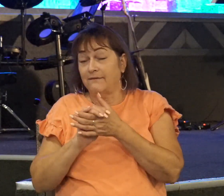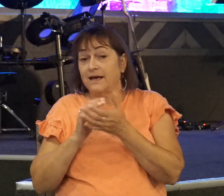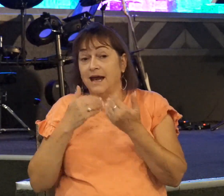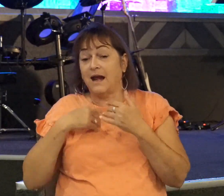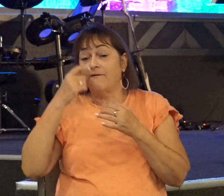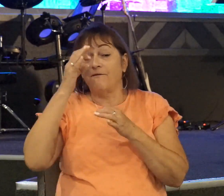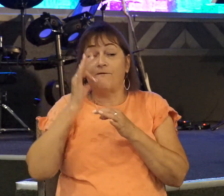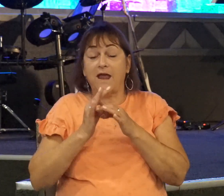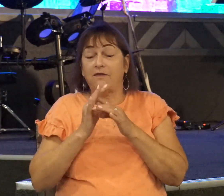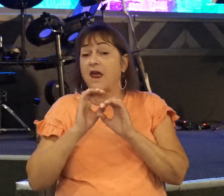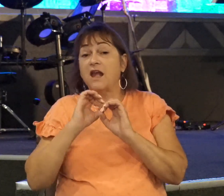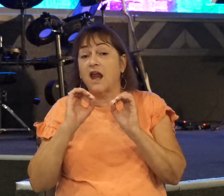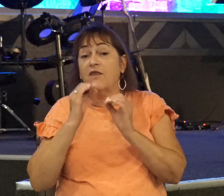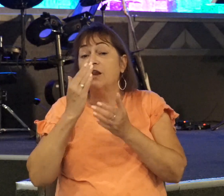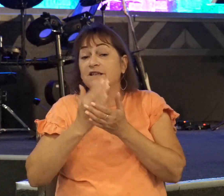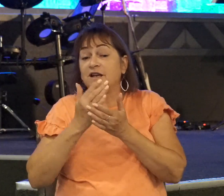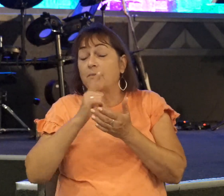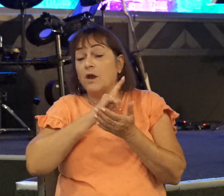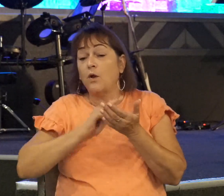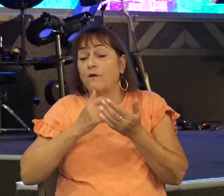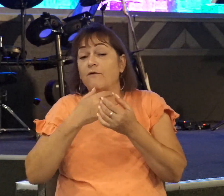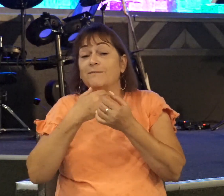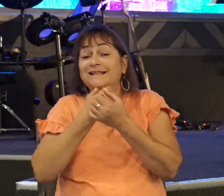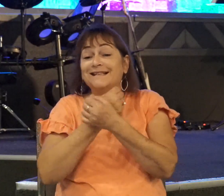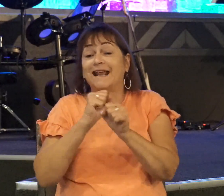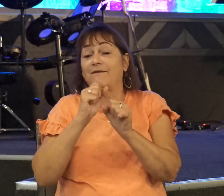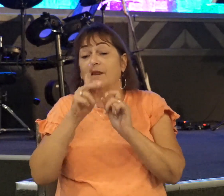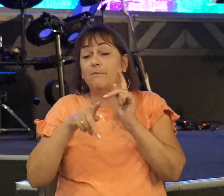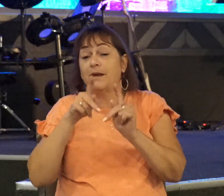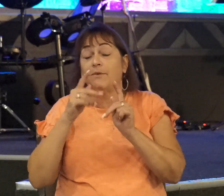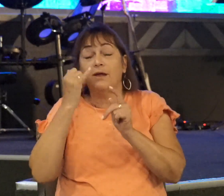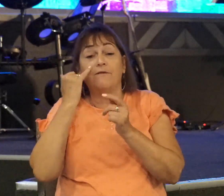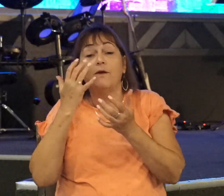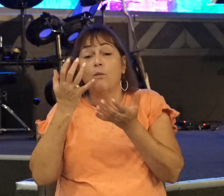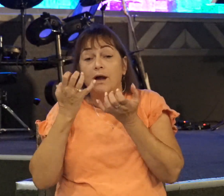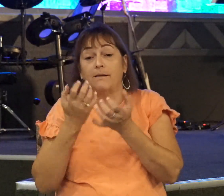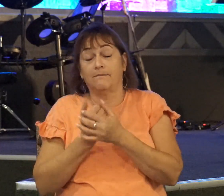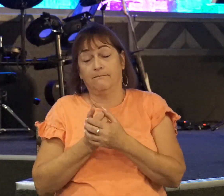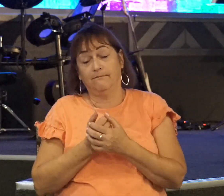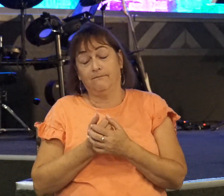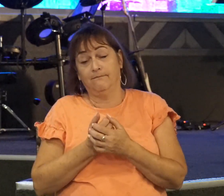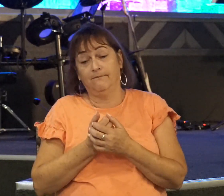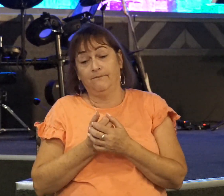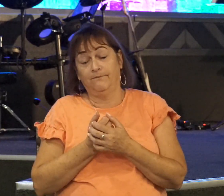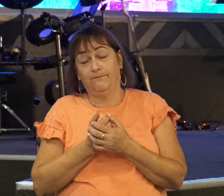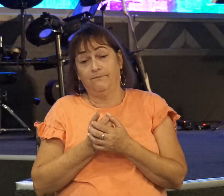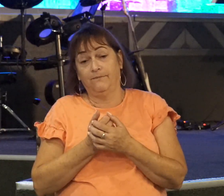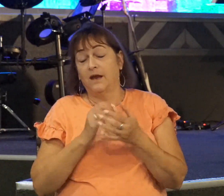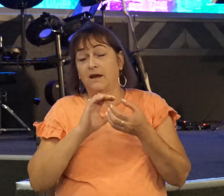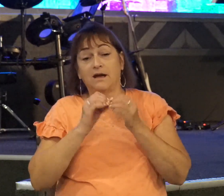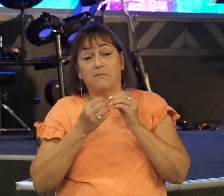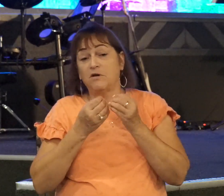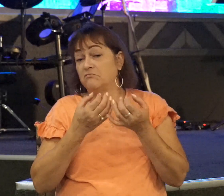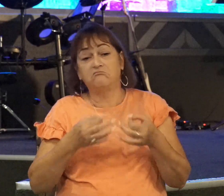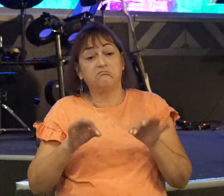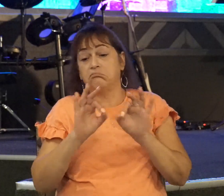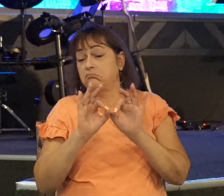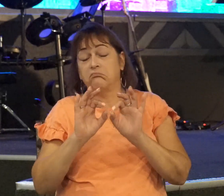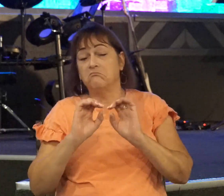that nothing could stop the Lord from saving his people if he wanted to. Numbers didn't matter. Saul, on